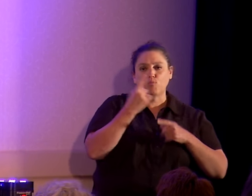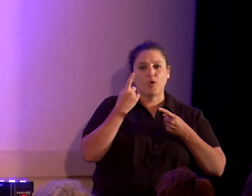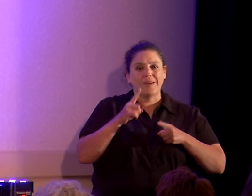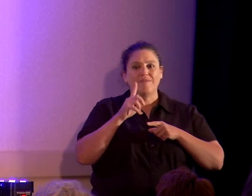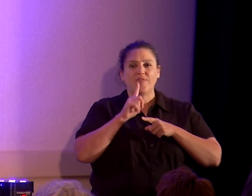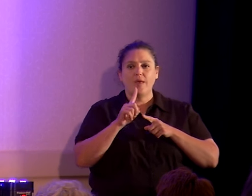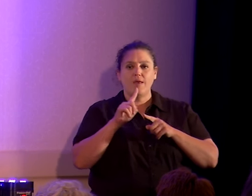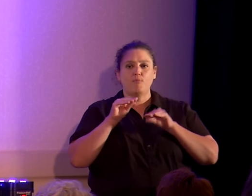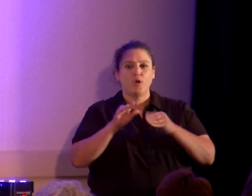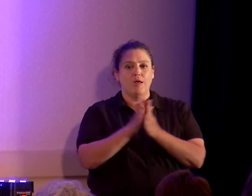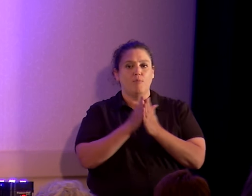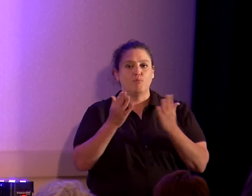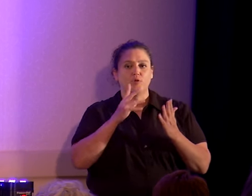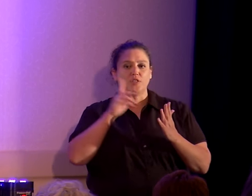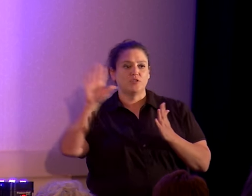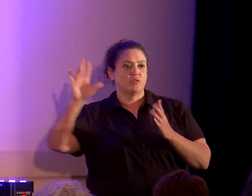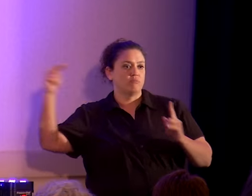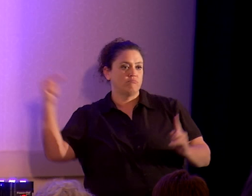book that's one-sided.